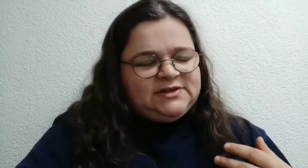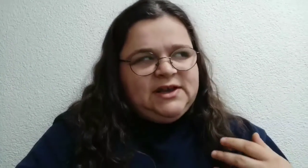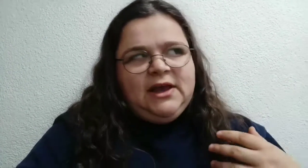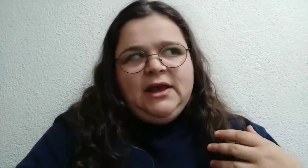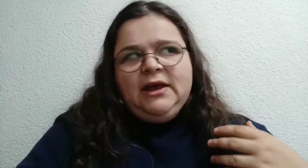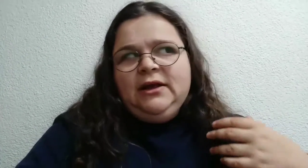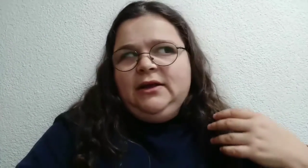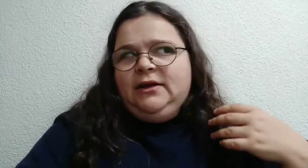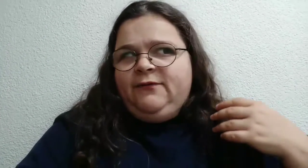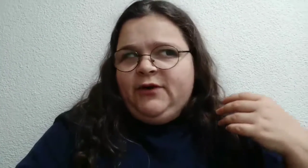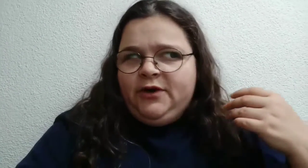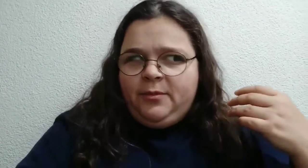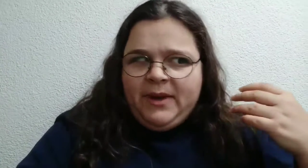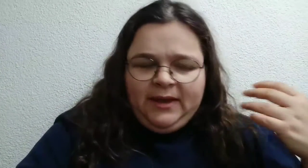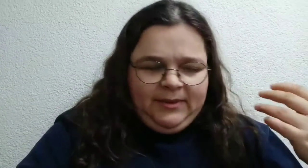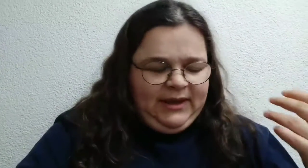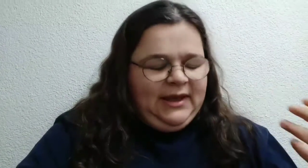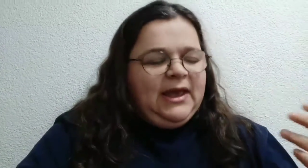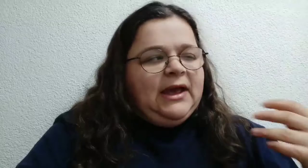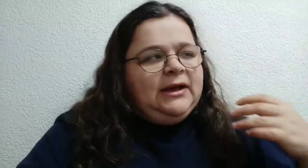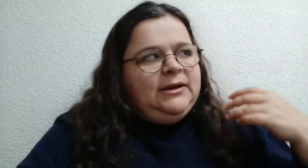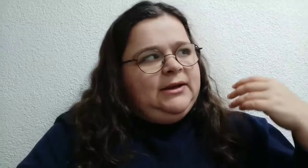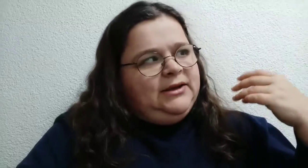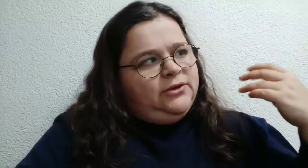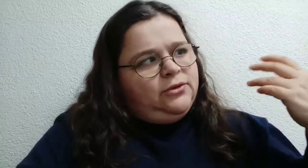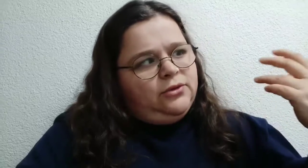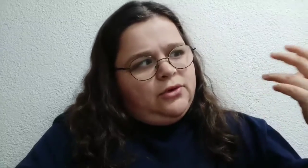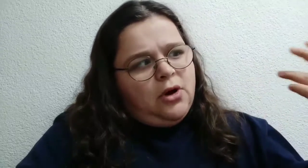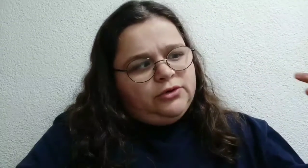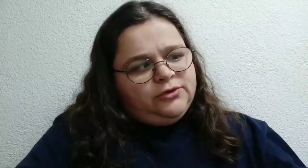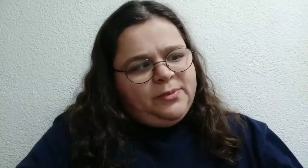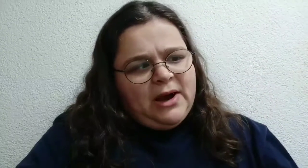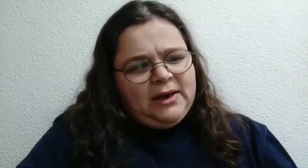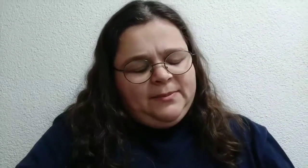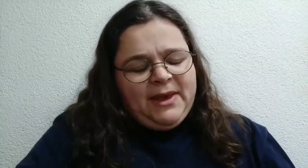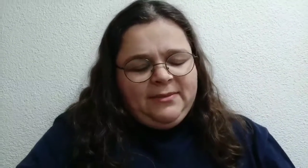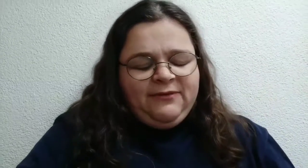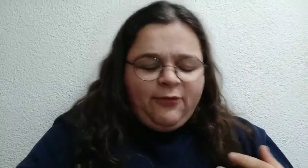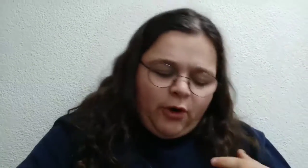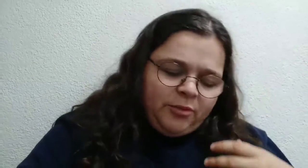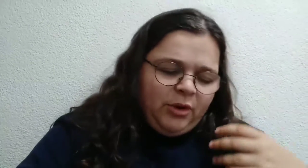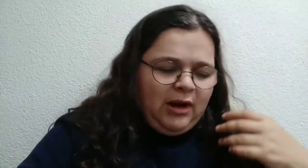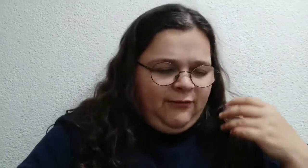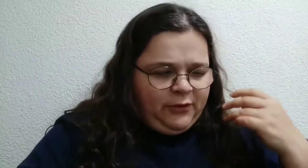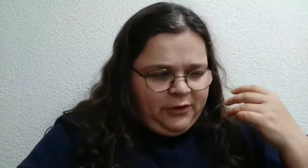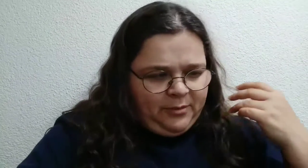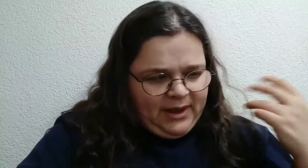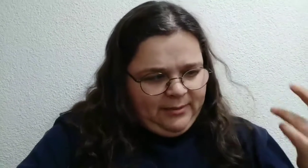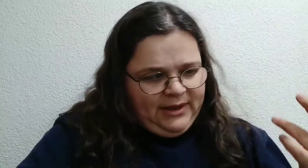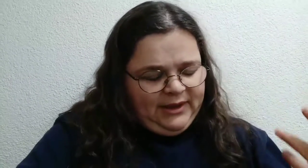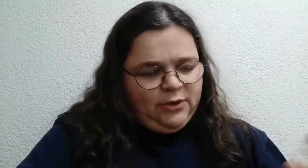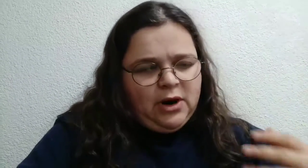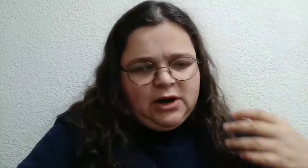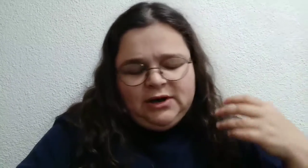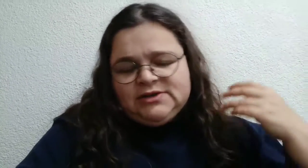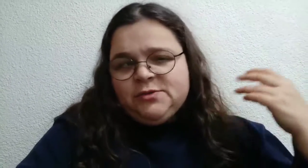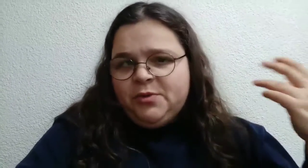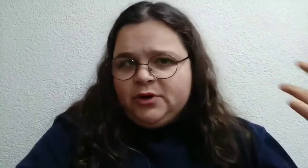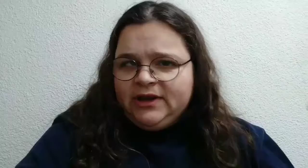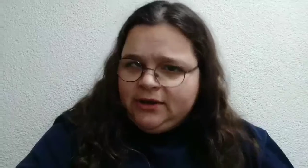for your baby, you go to buy baby formula for your baby, you are supporting